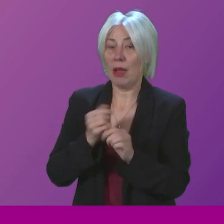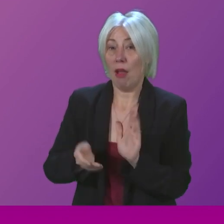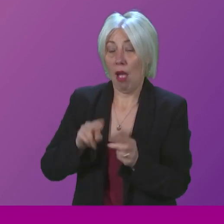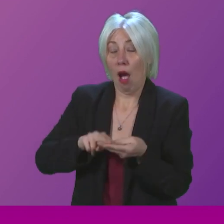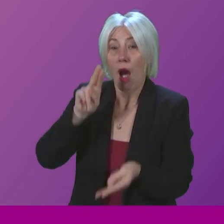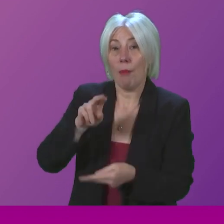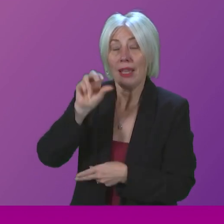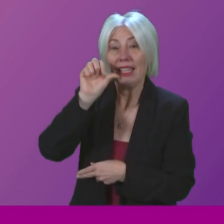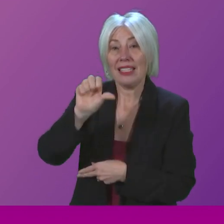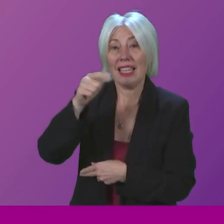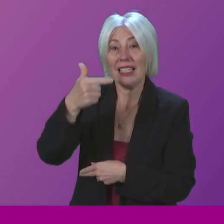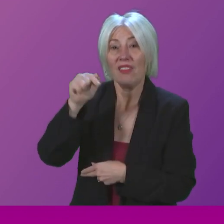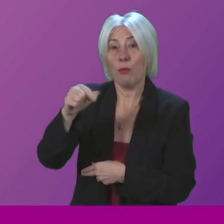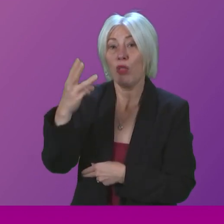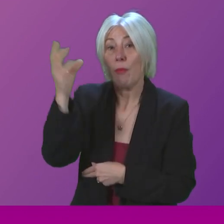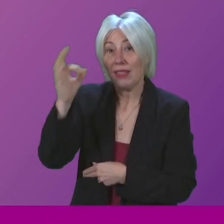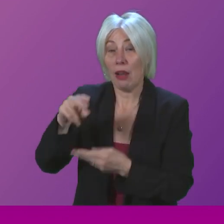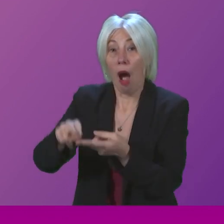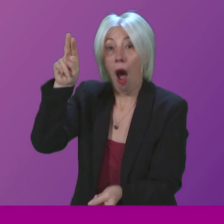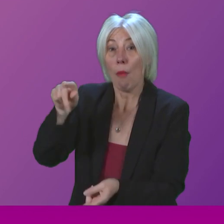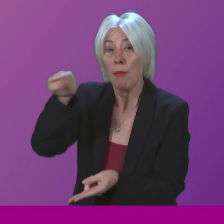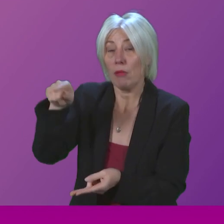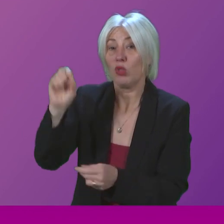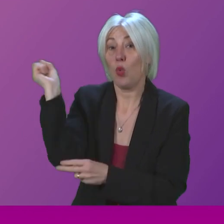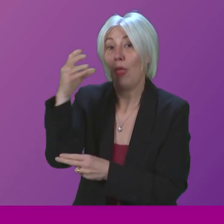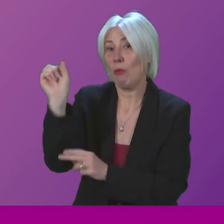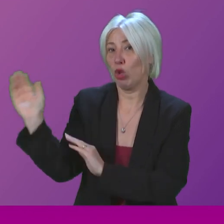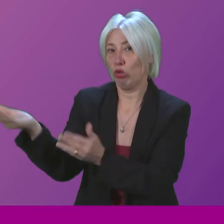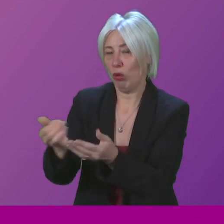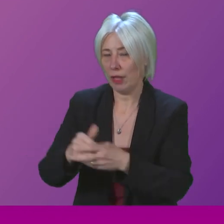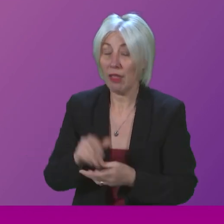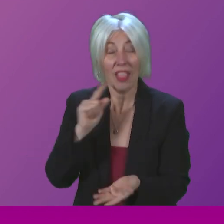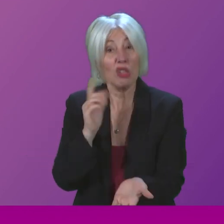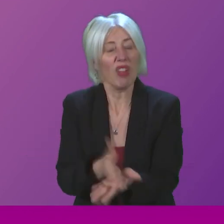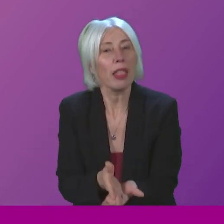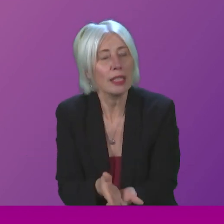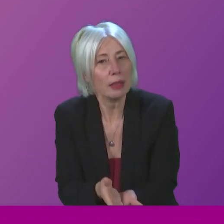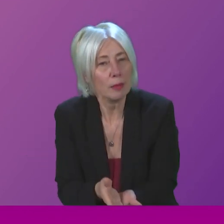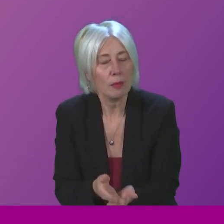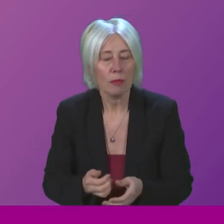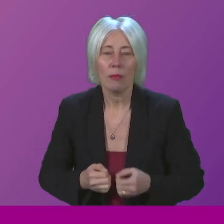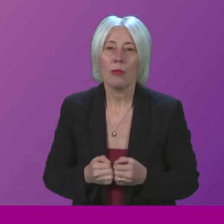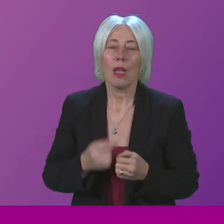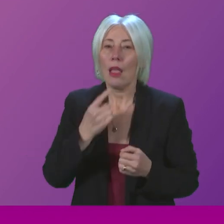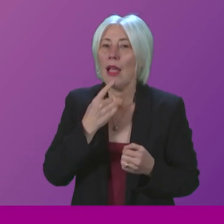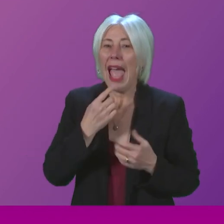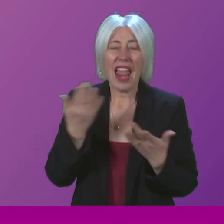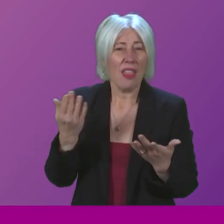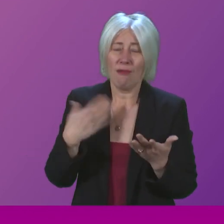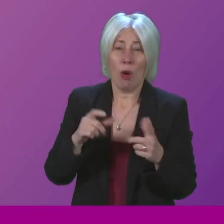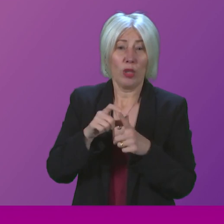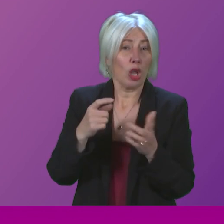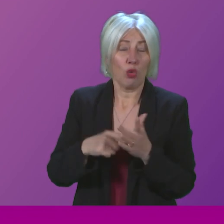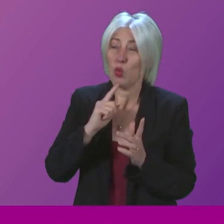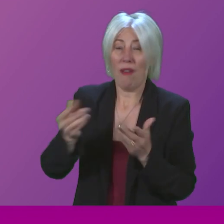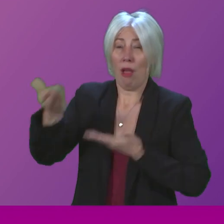.3%. So, that is the reality. Any instance such as those narrated by Douglas Ross